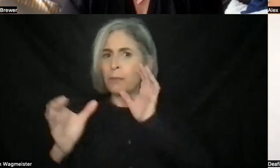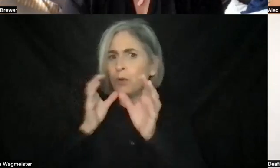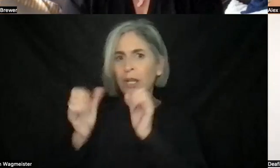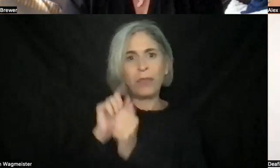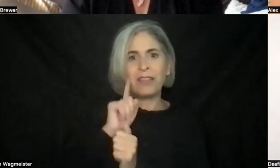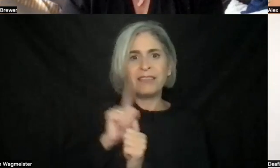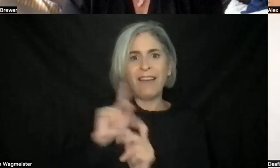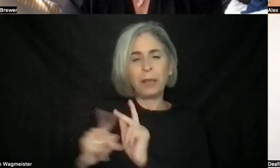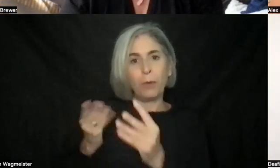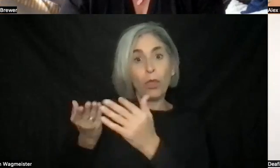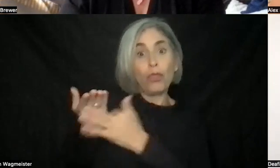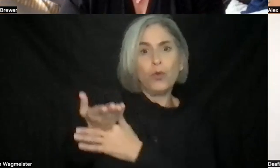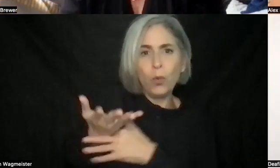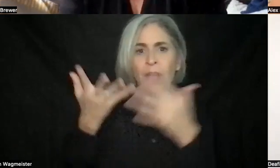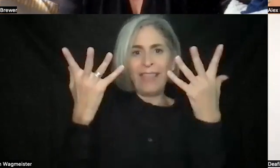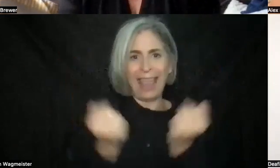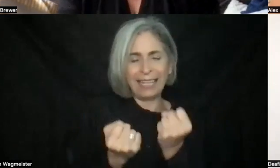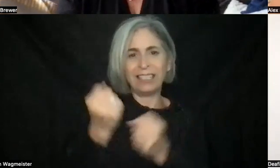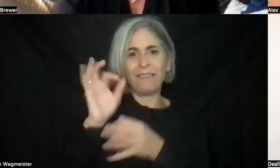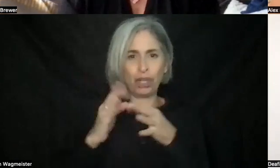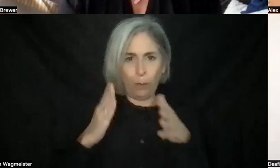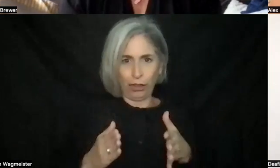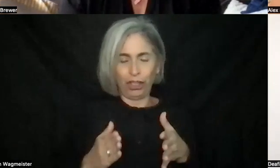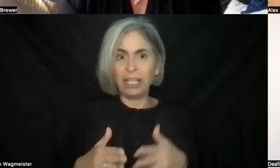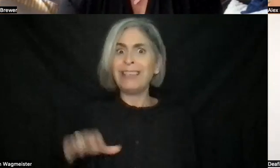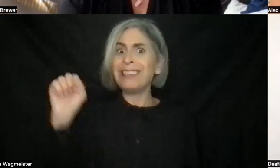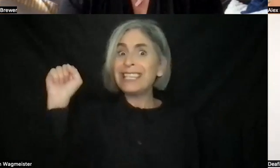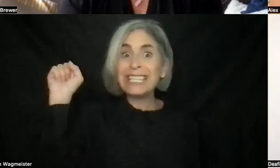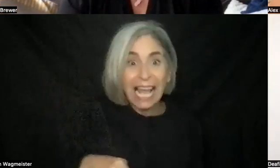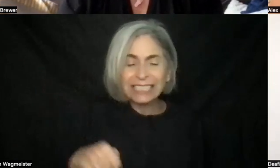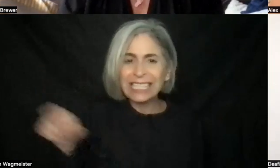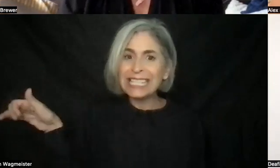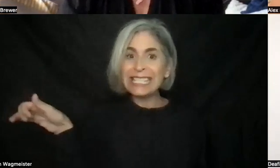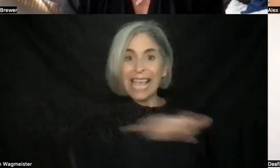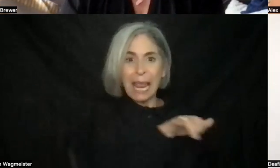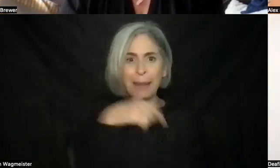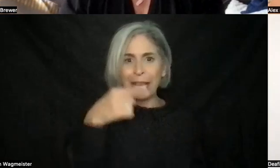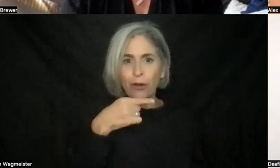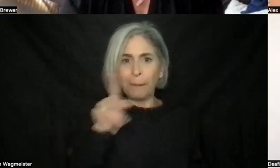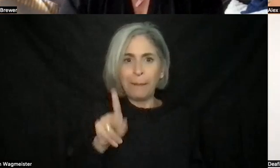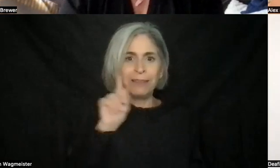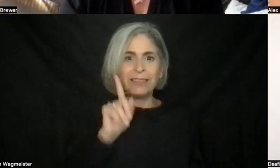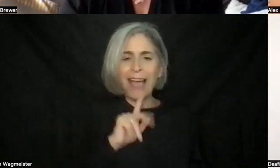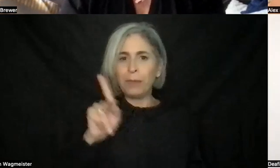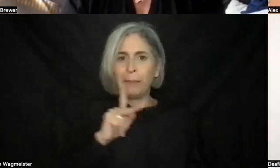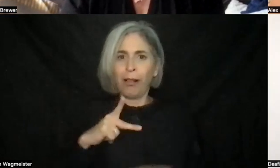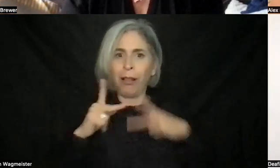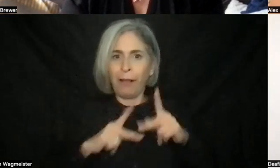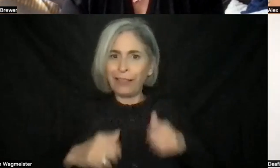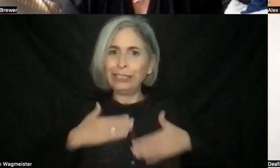through the interpreter. And come to find out, yes, just like hearing people, deaf people enjoy live entertainment, but often face